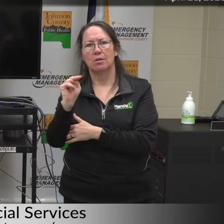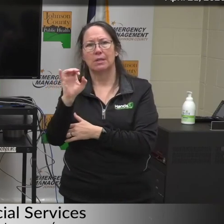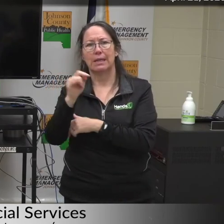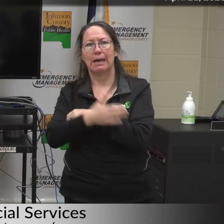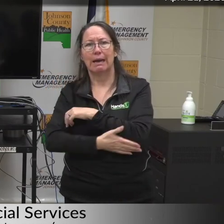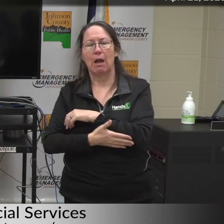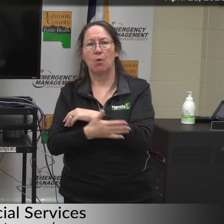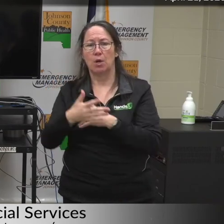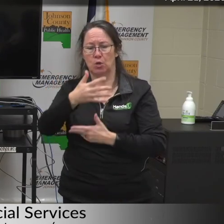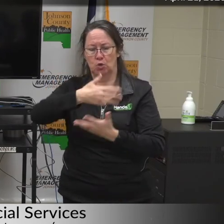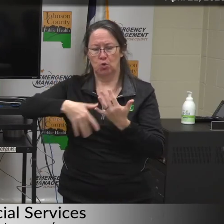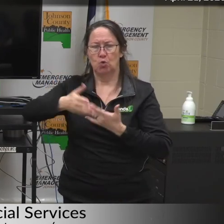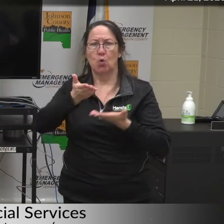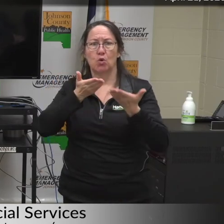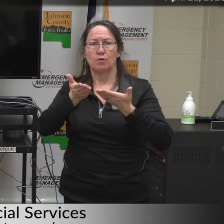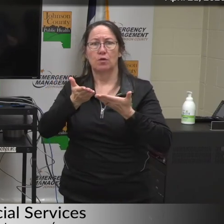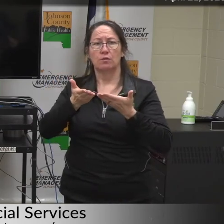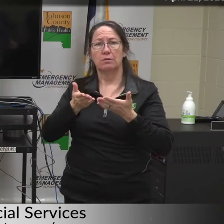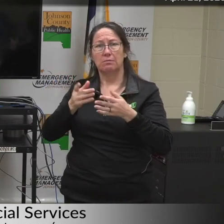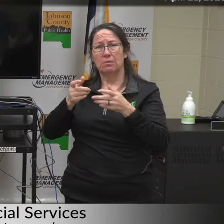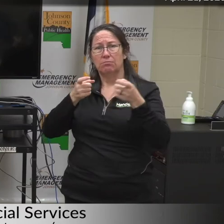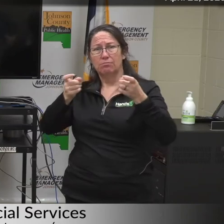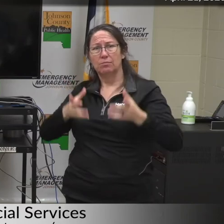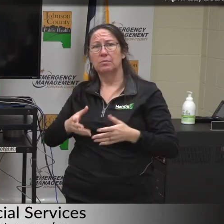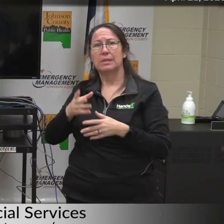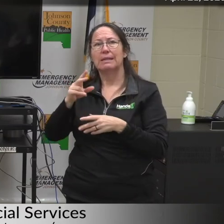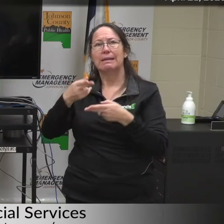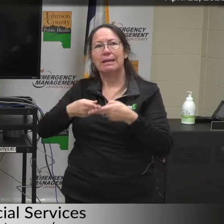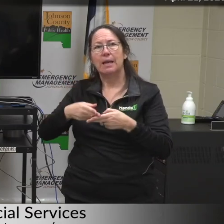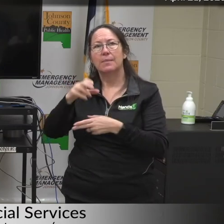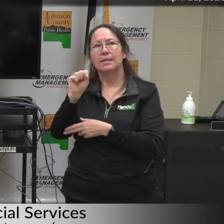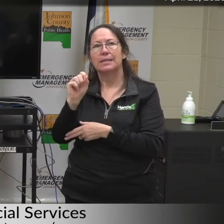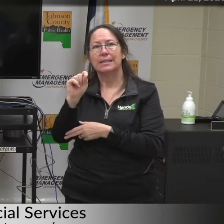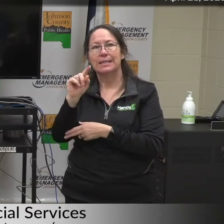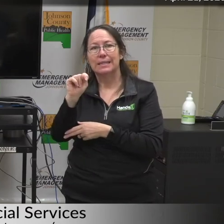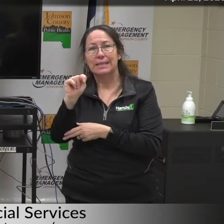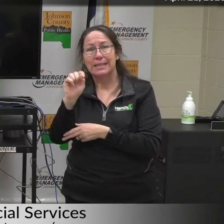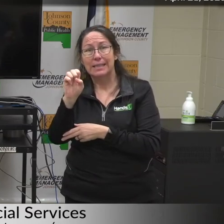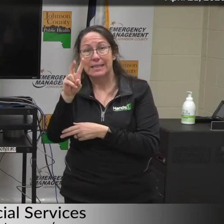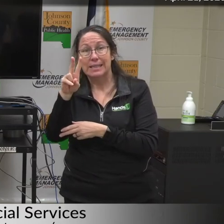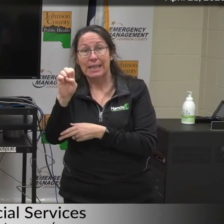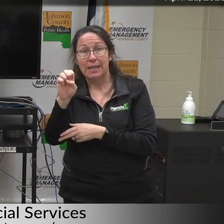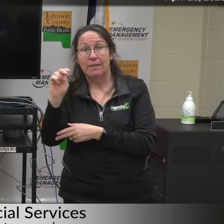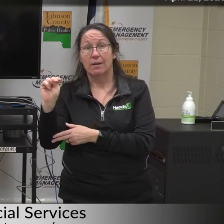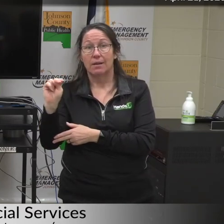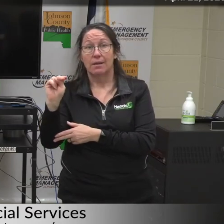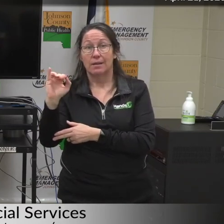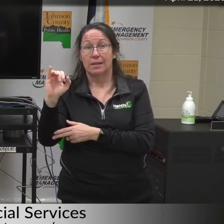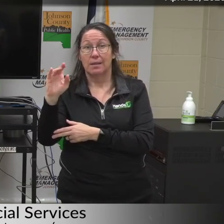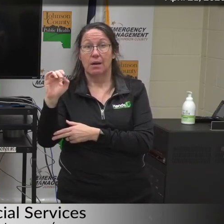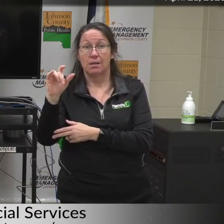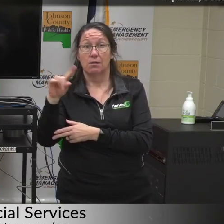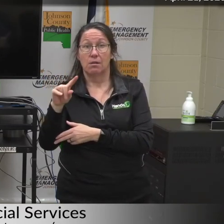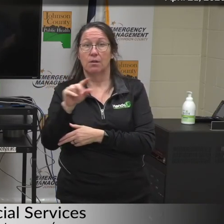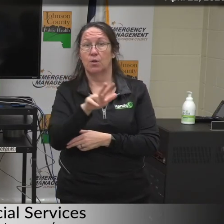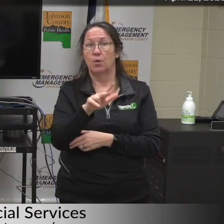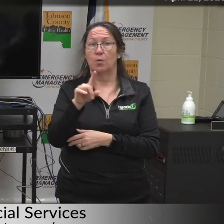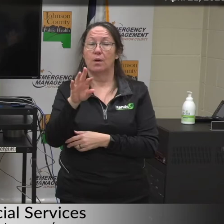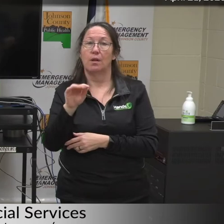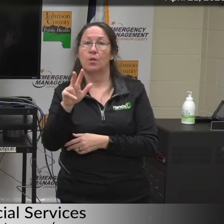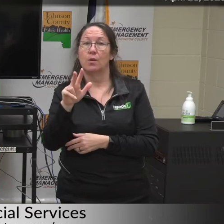Services Navigator, Steve Nakazel. And Steve can be reached at 319-356